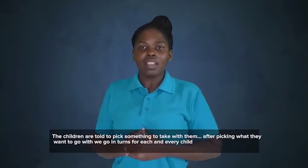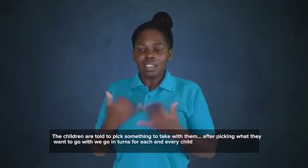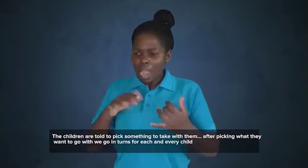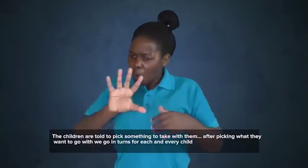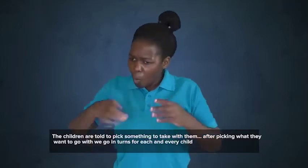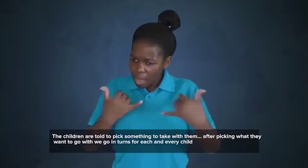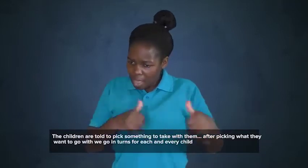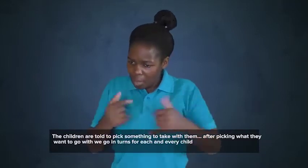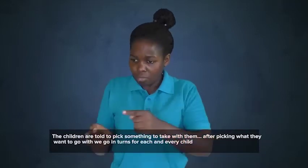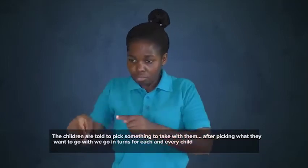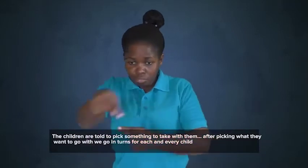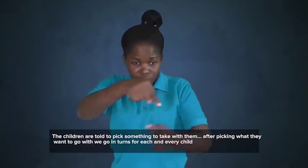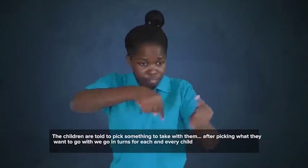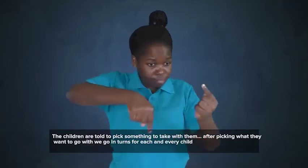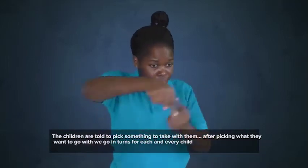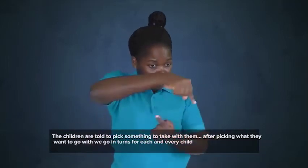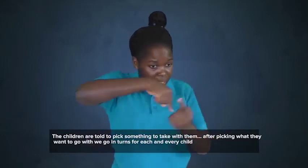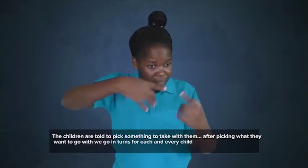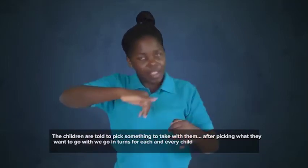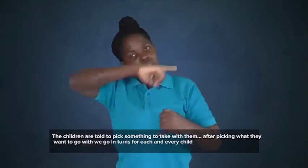turns for each and every child.